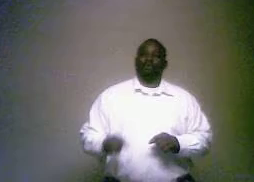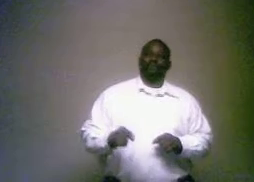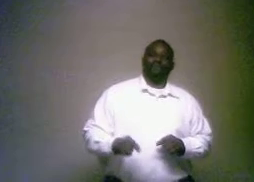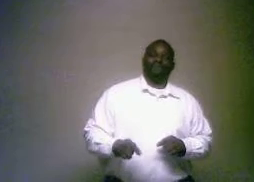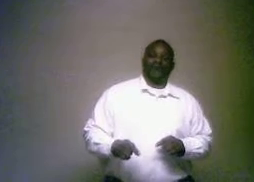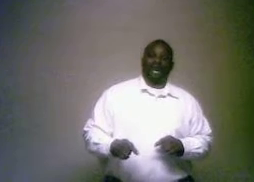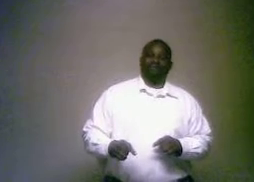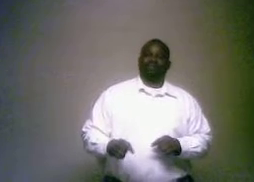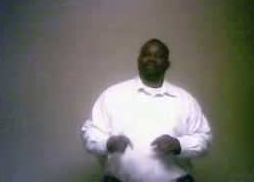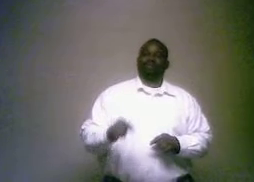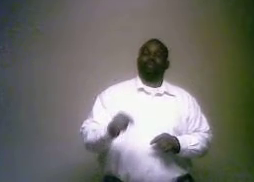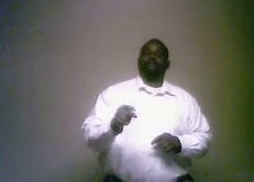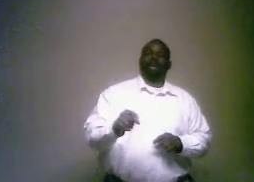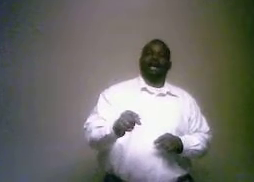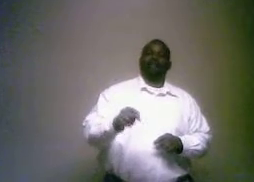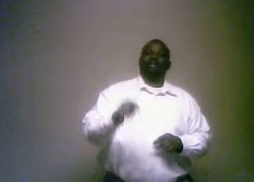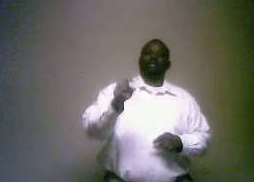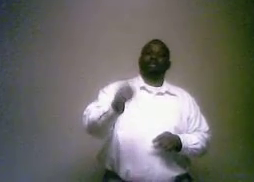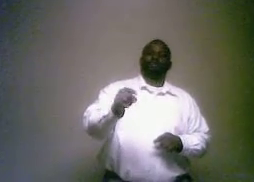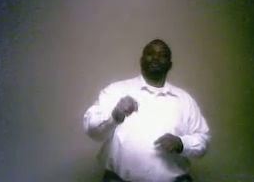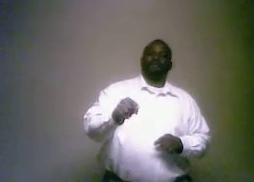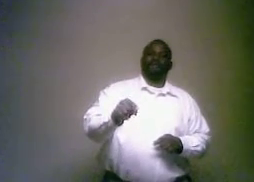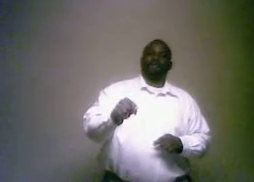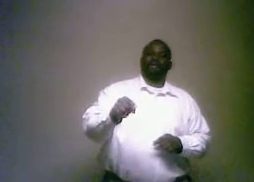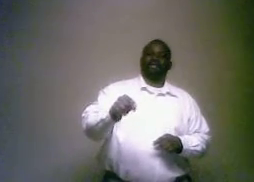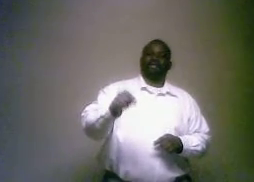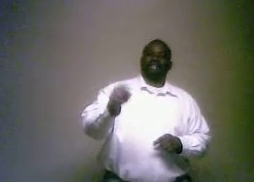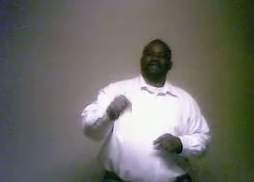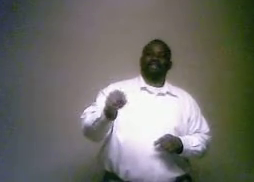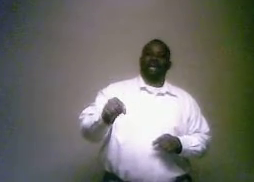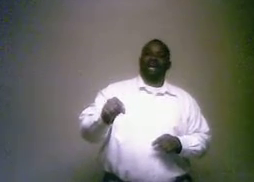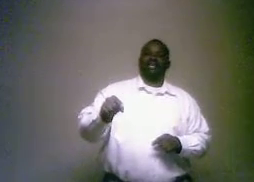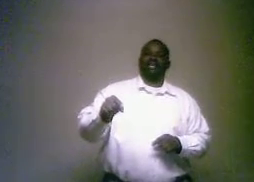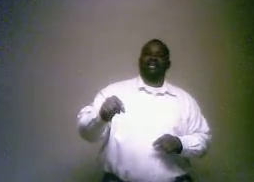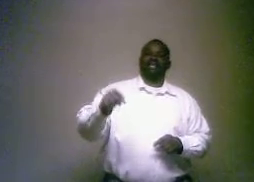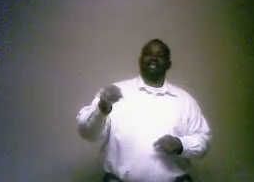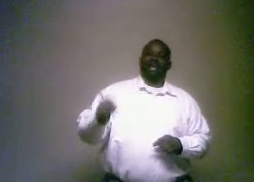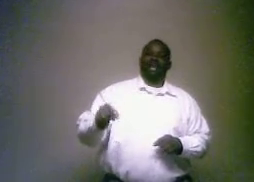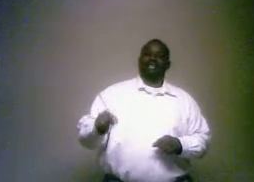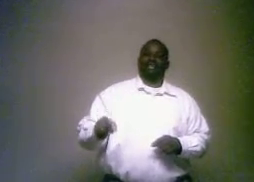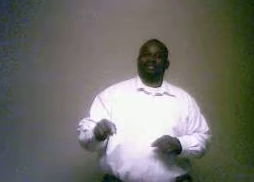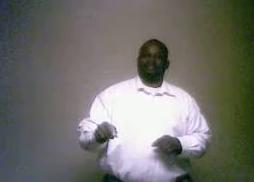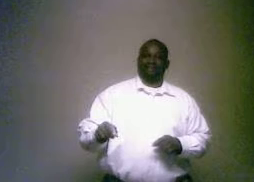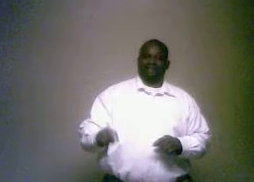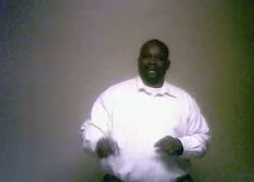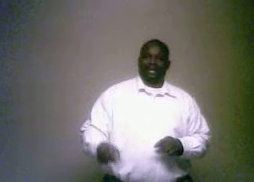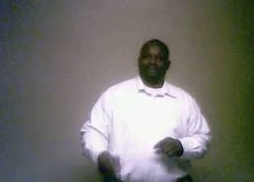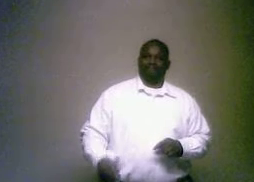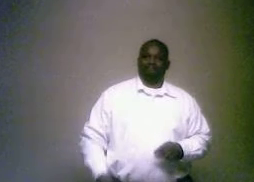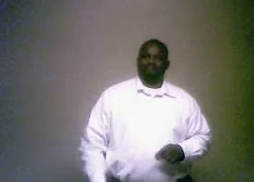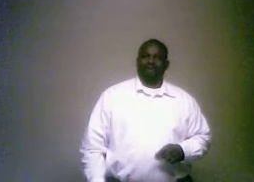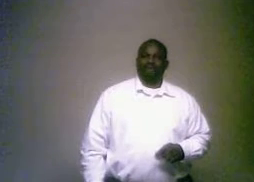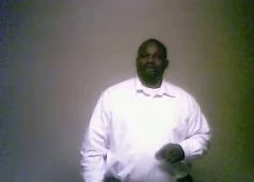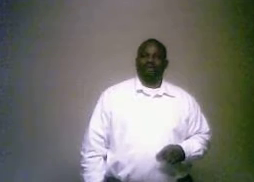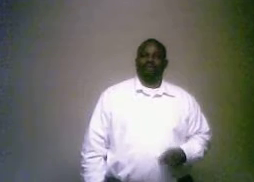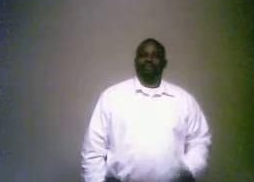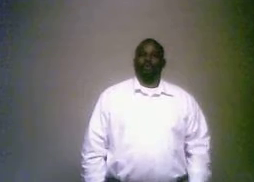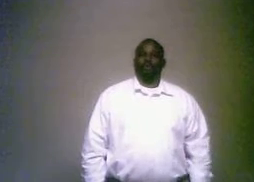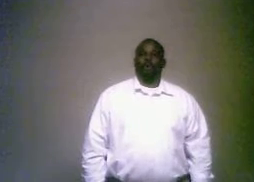-1-5, excuse me, 2-1-5-2-2-4-7-9-9-9. We're open